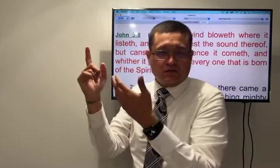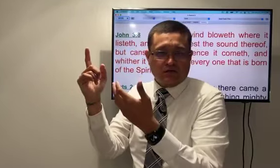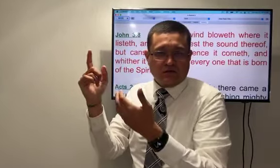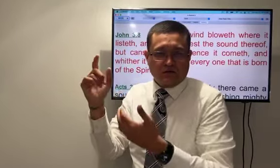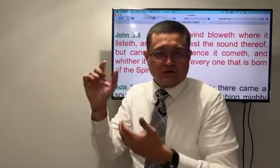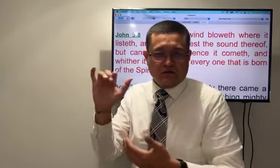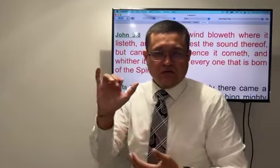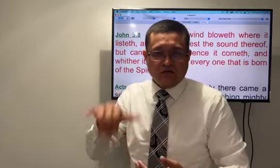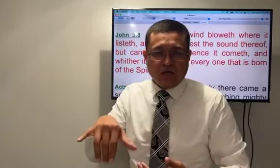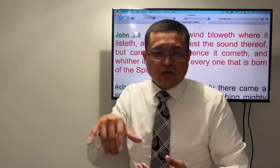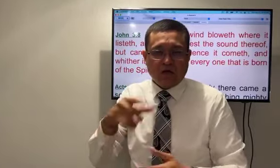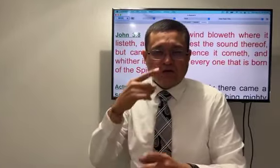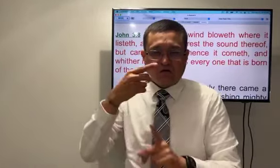and see if it's coming from that way